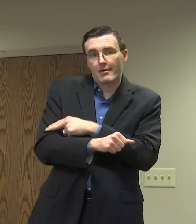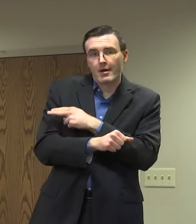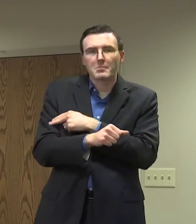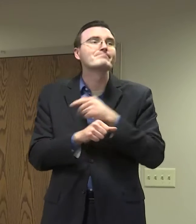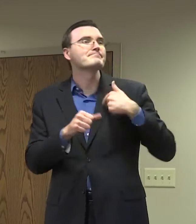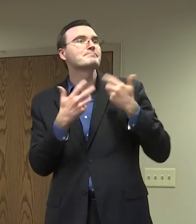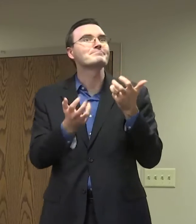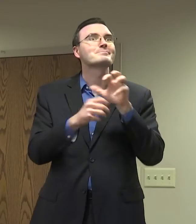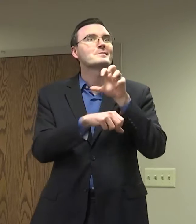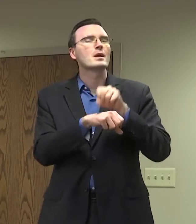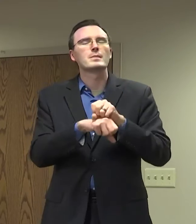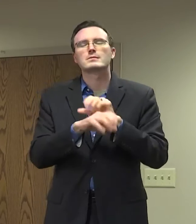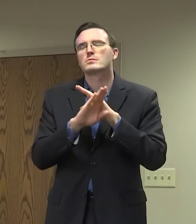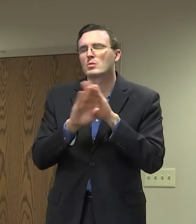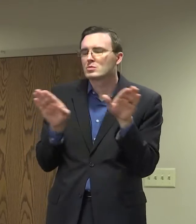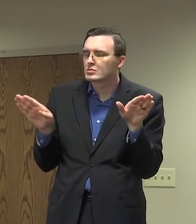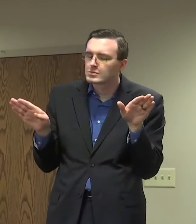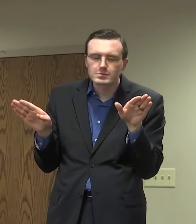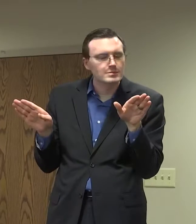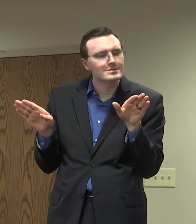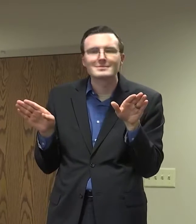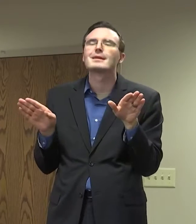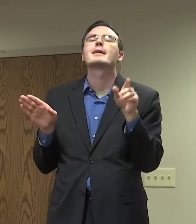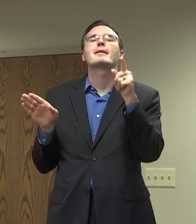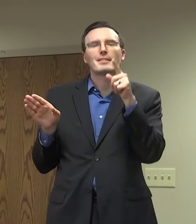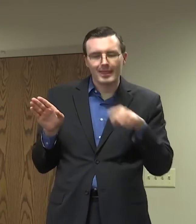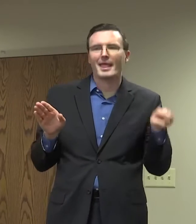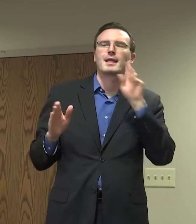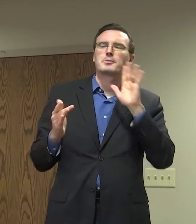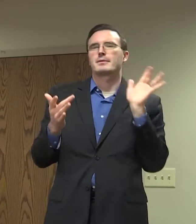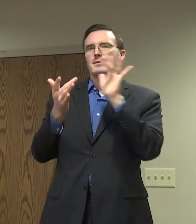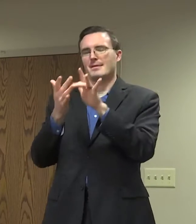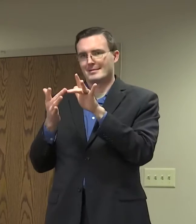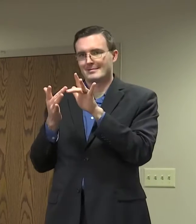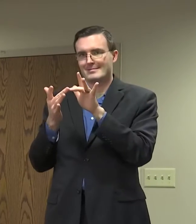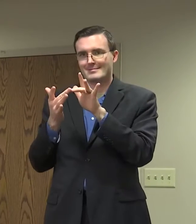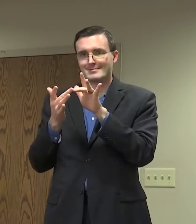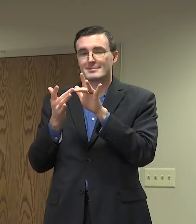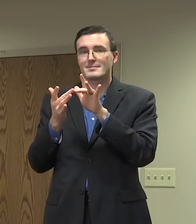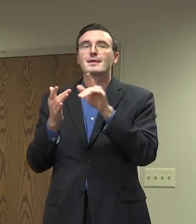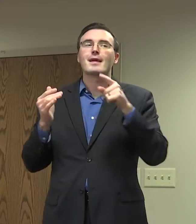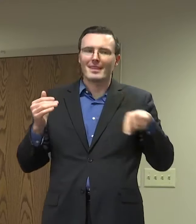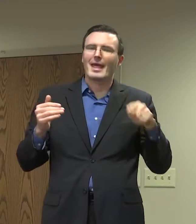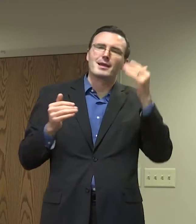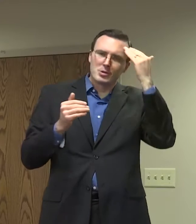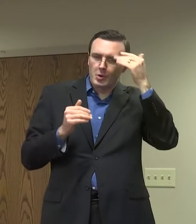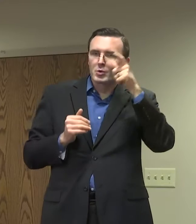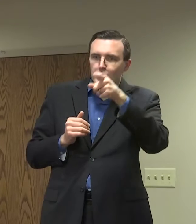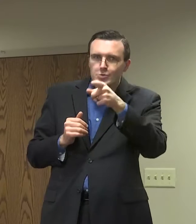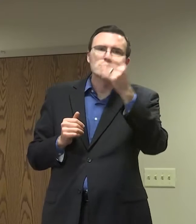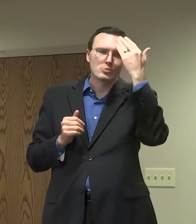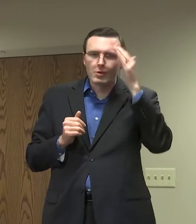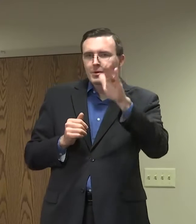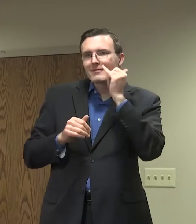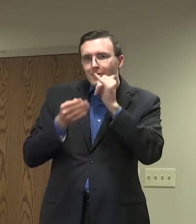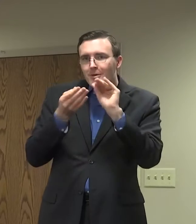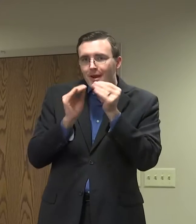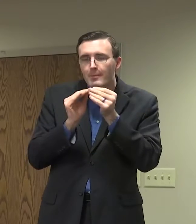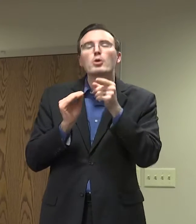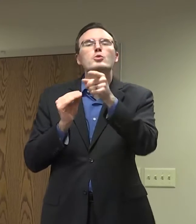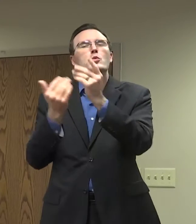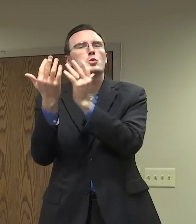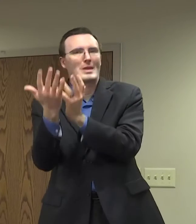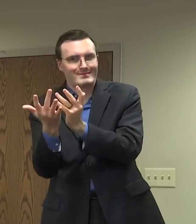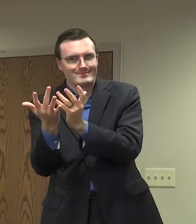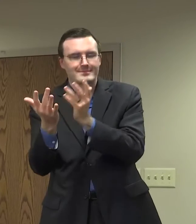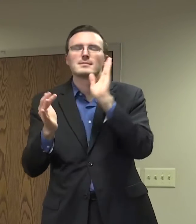They will reach out to you. They know how to get in contact with you. It's important to understand that vaccinations